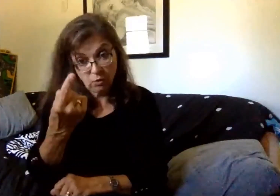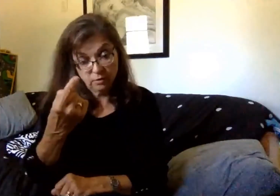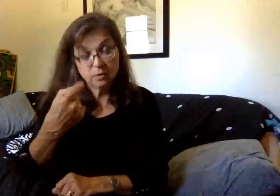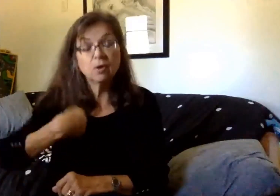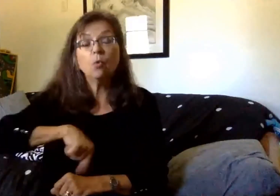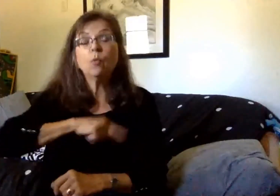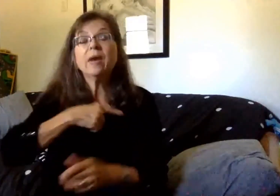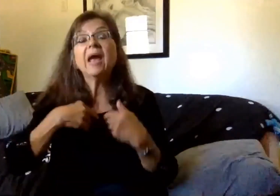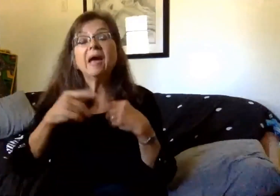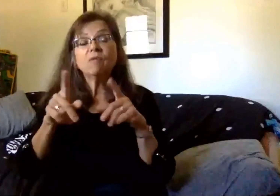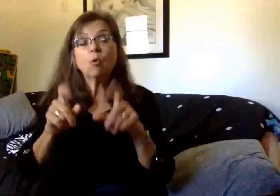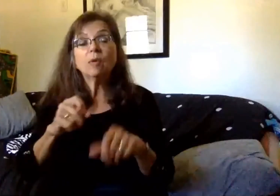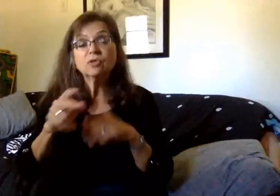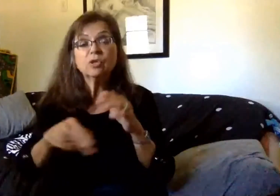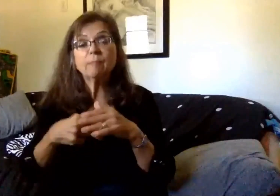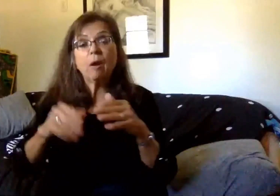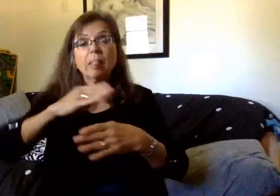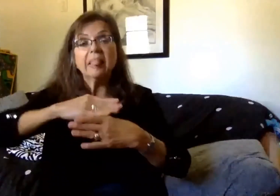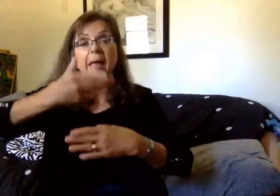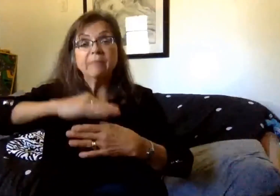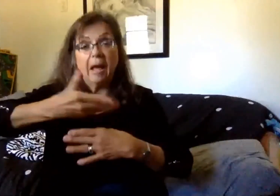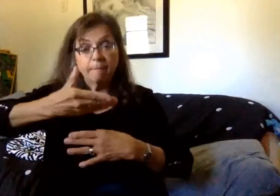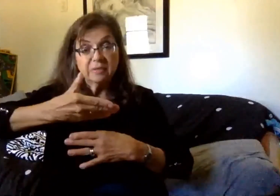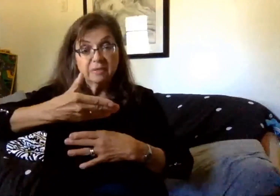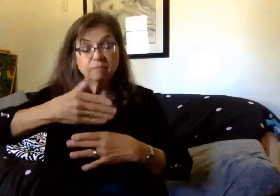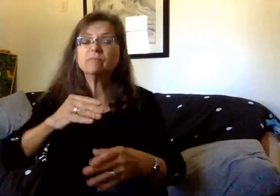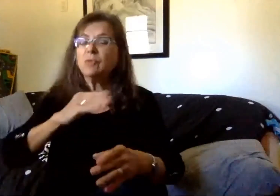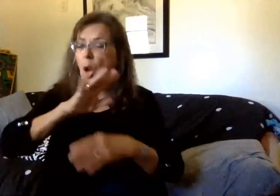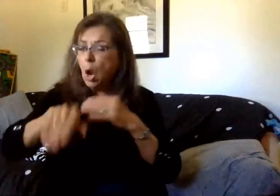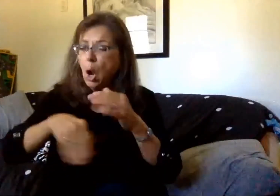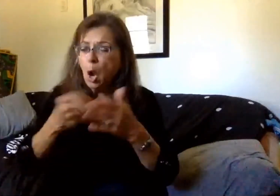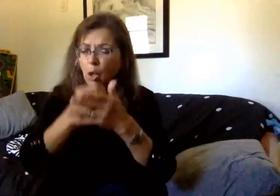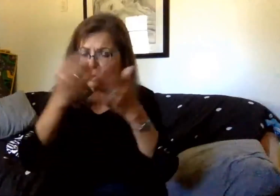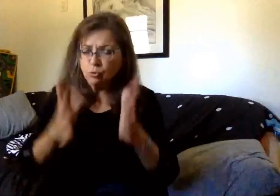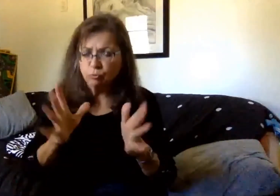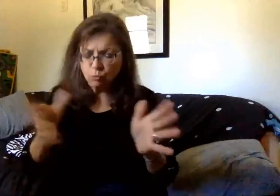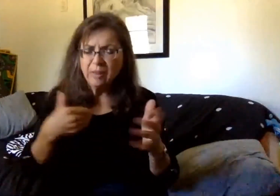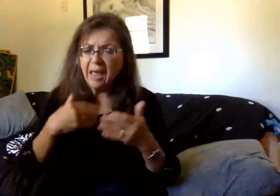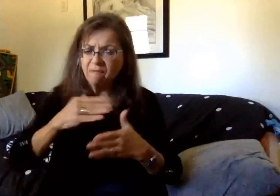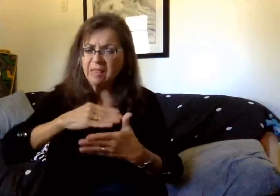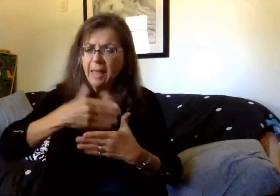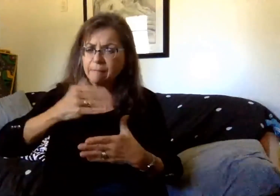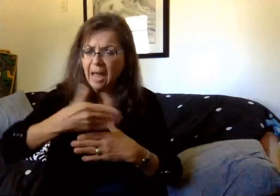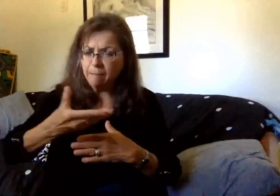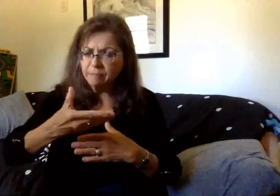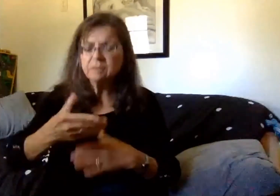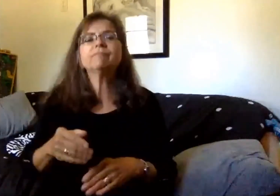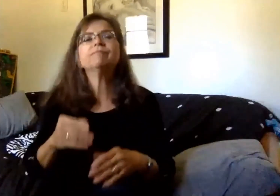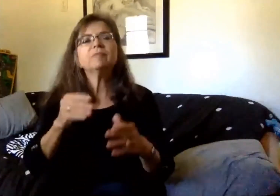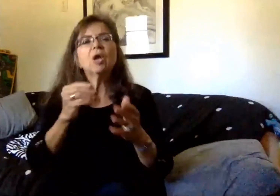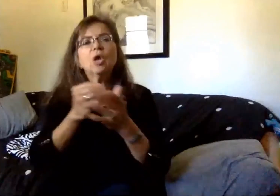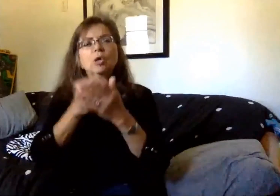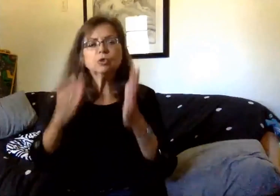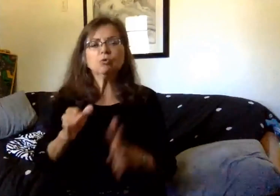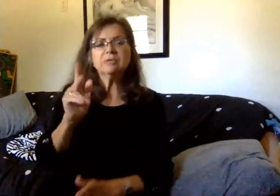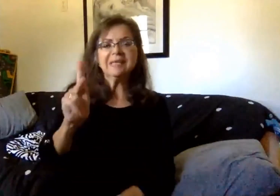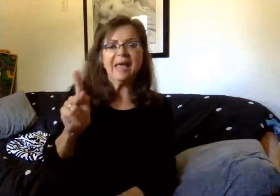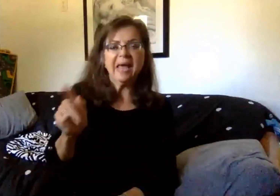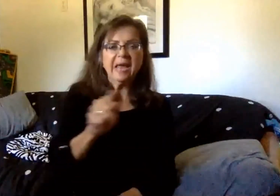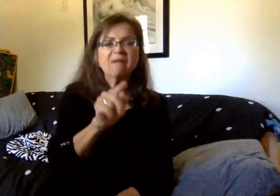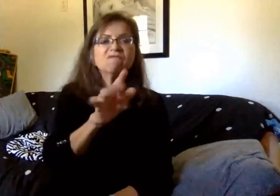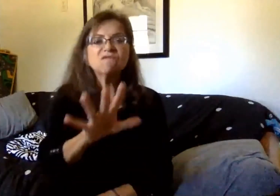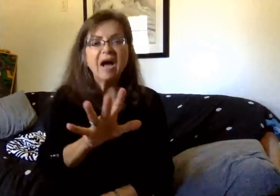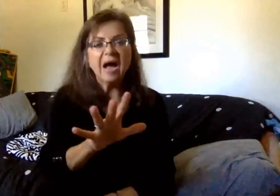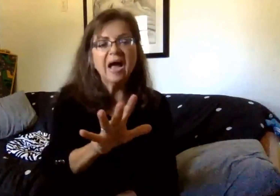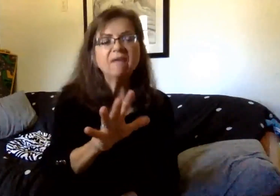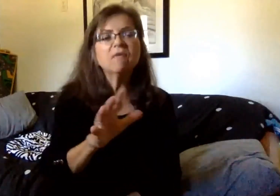question in regards to student laptops. Are all students getting upgraded laptops? Students at K-5 will be asked to return